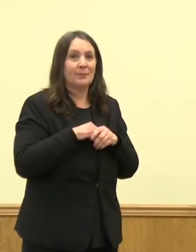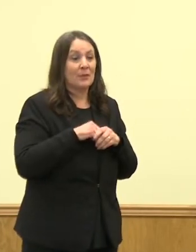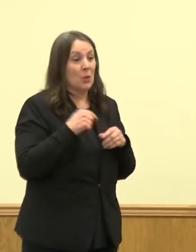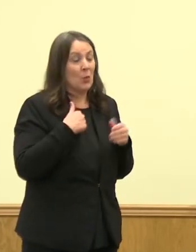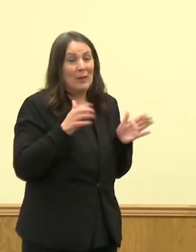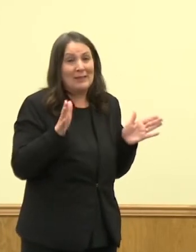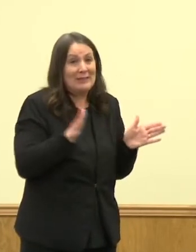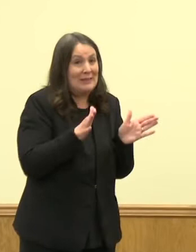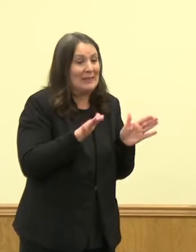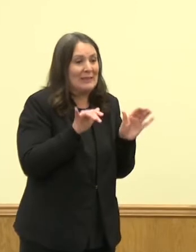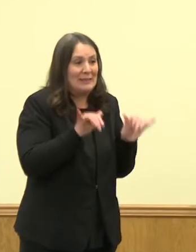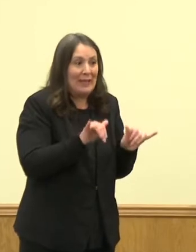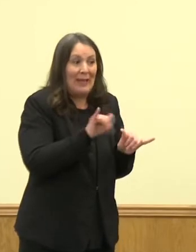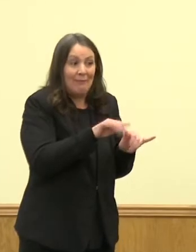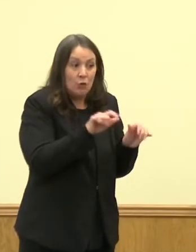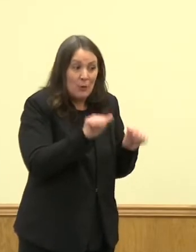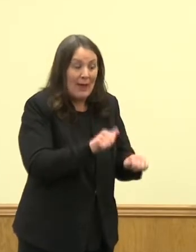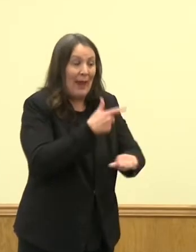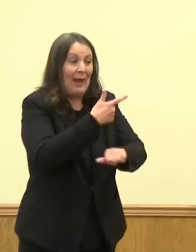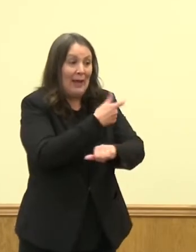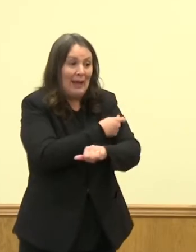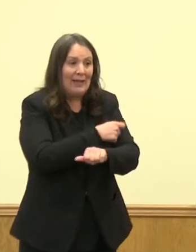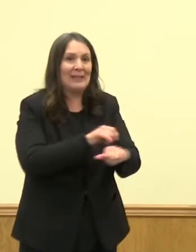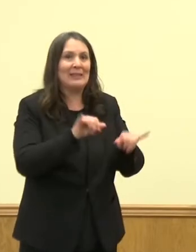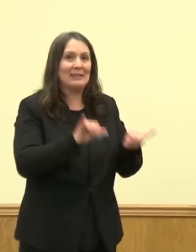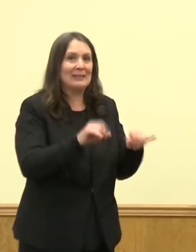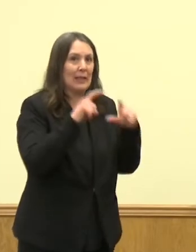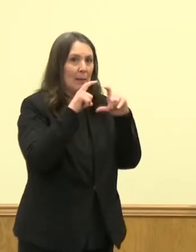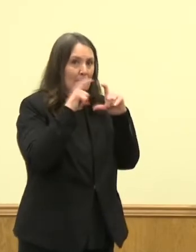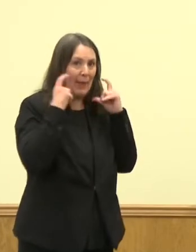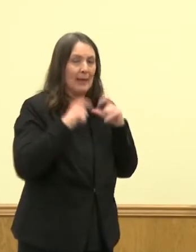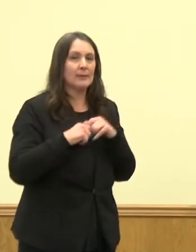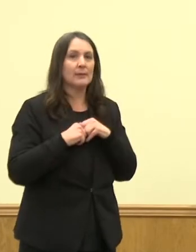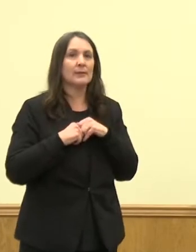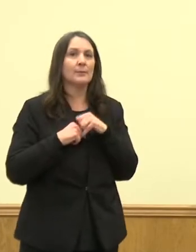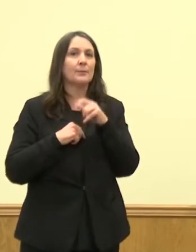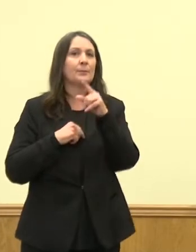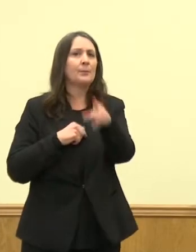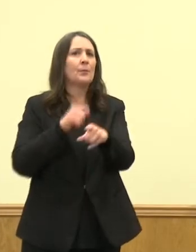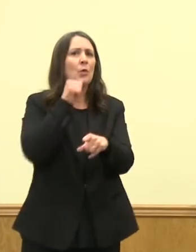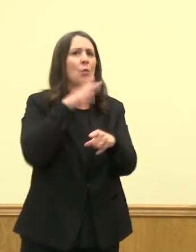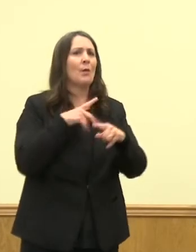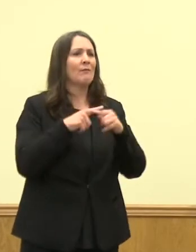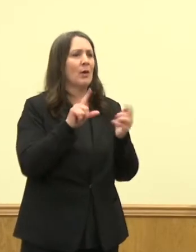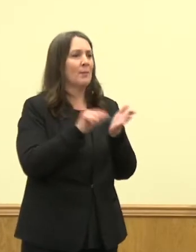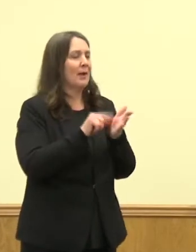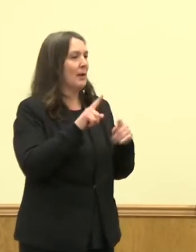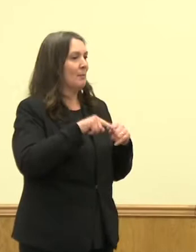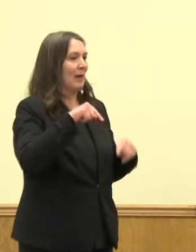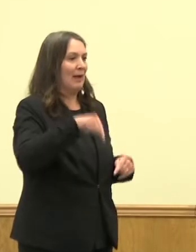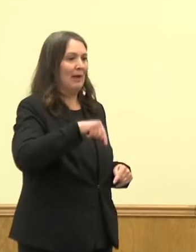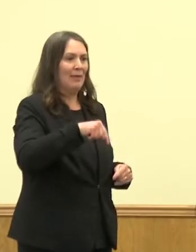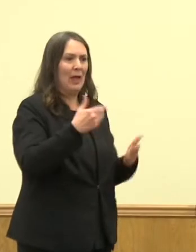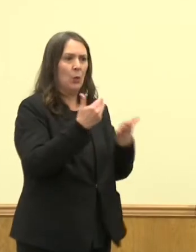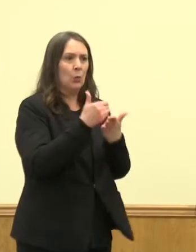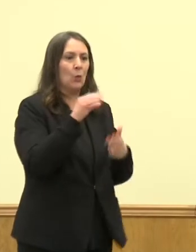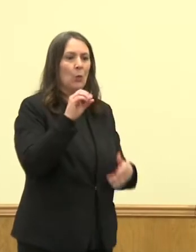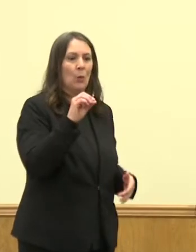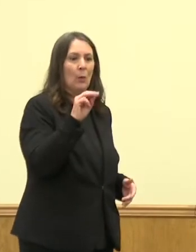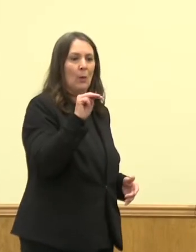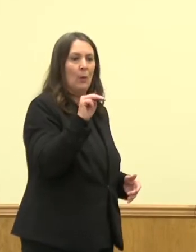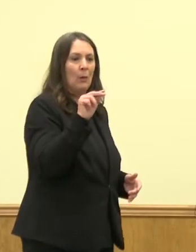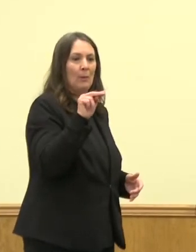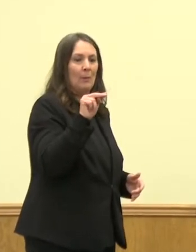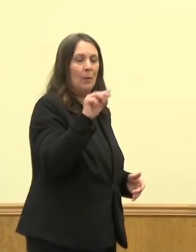to continue to mask. It seems like it's really bad timing. I mean, with this Omicron being so infected, it could drop